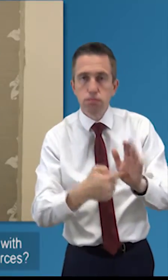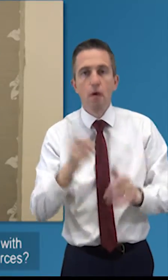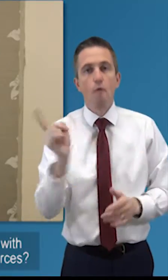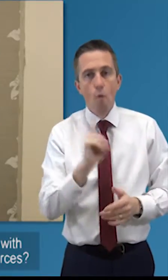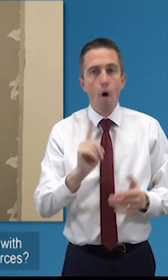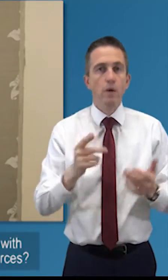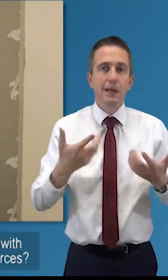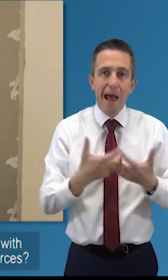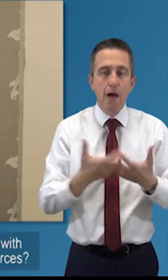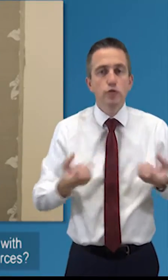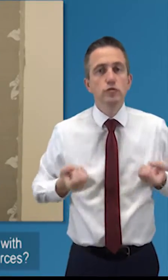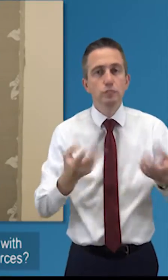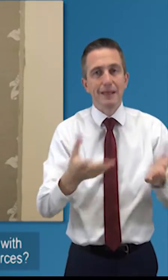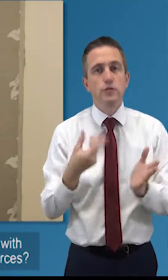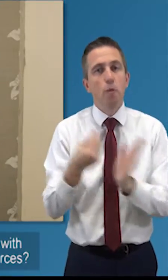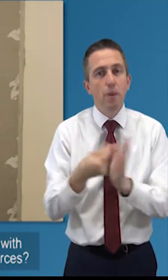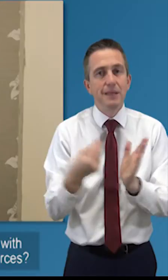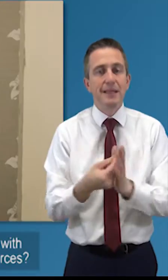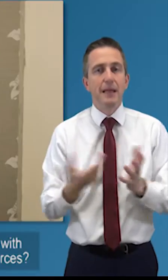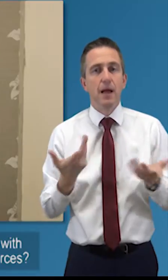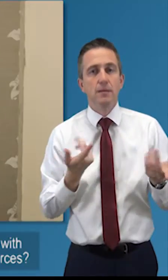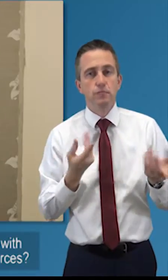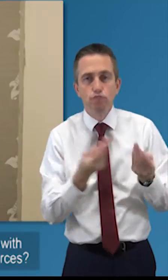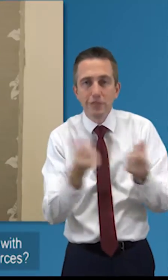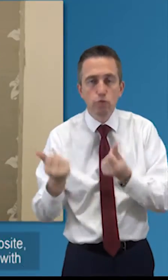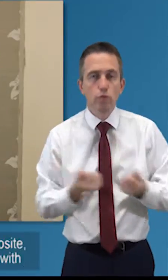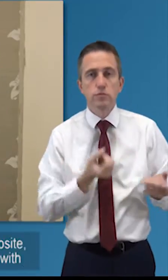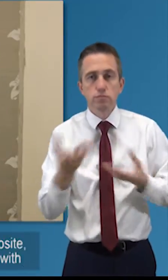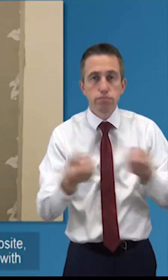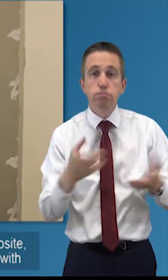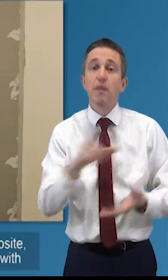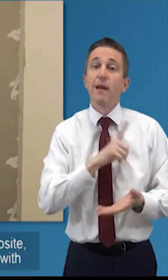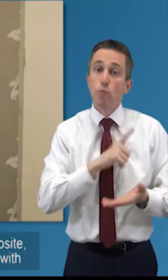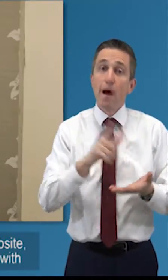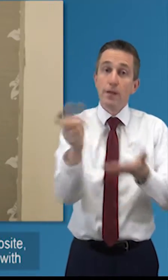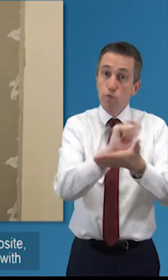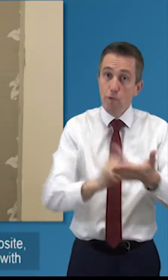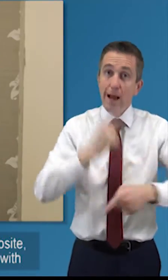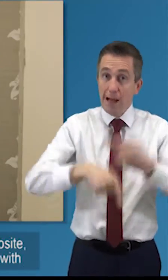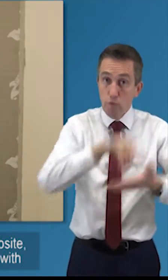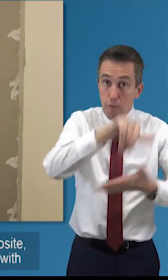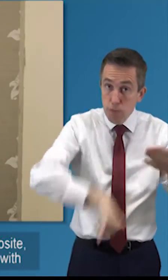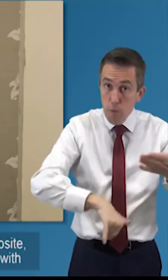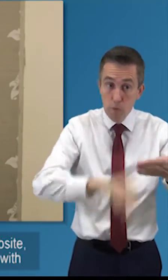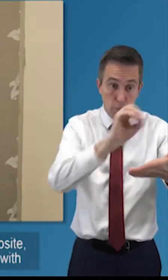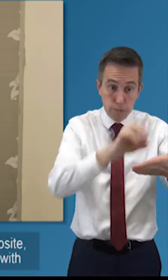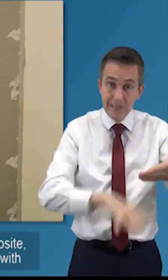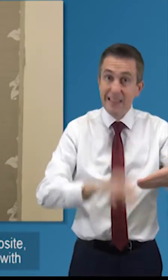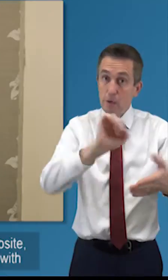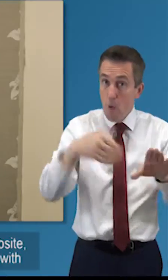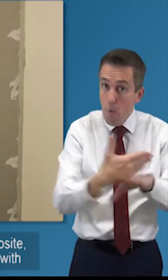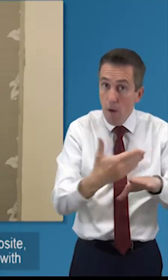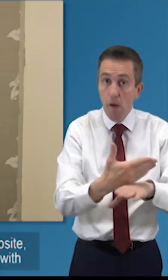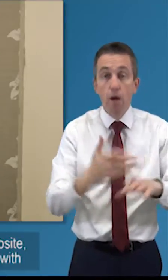what is it we've done with our money what is it we've done with our resources uh that's where the annual report comes in uh your website